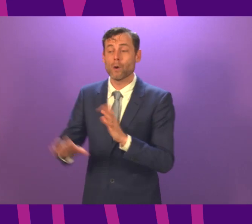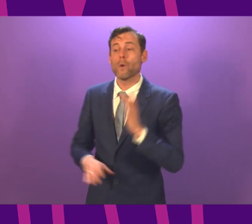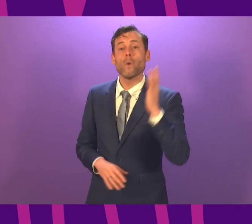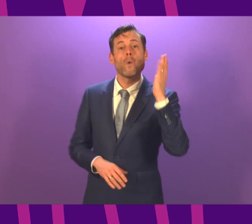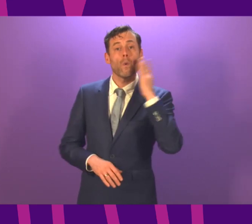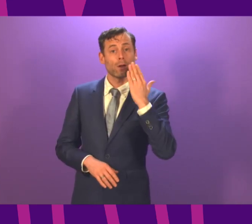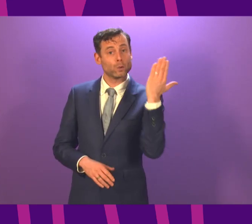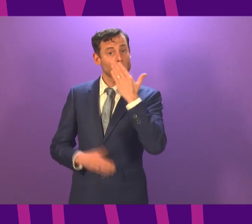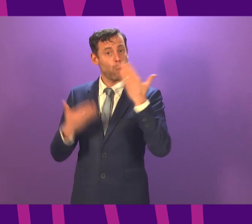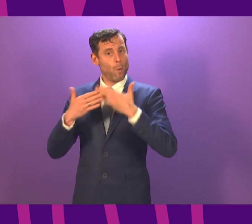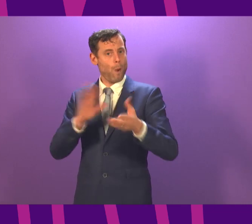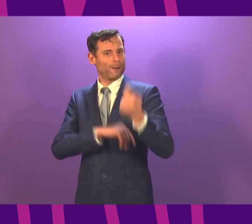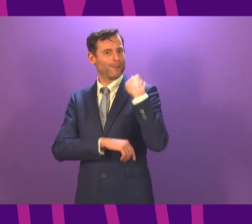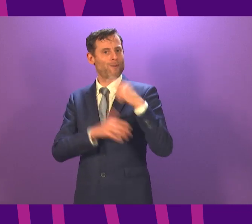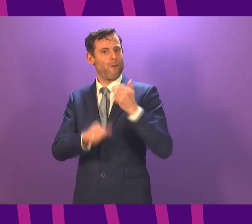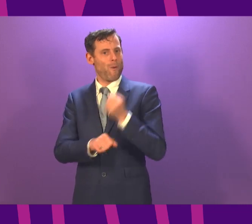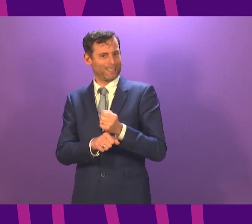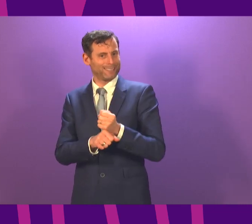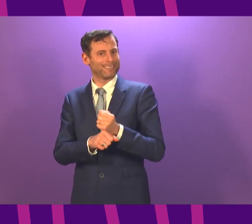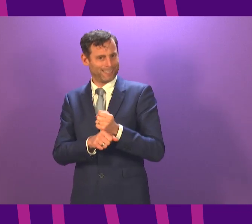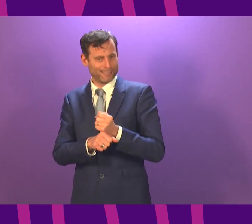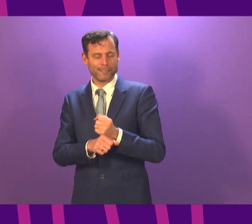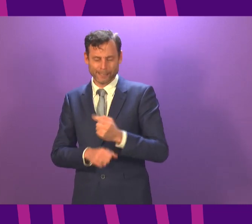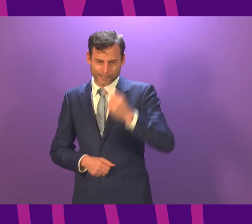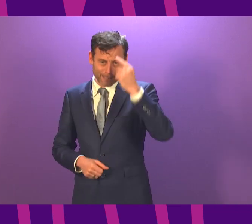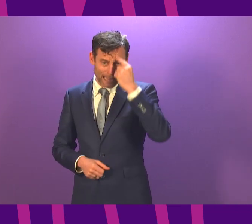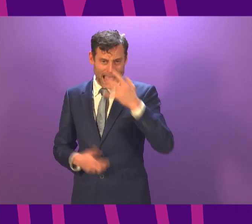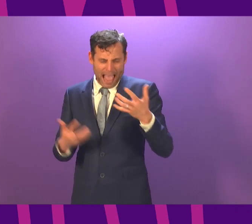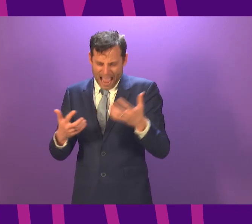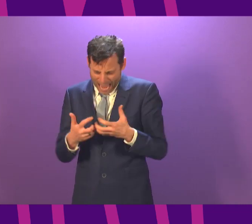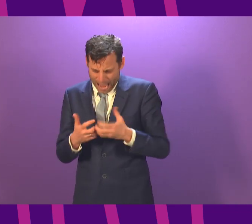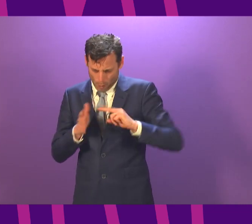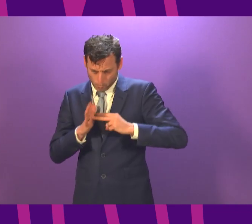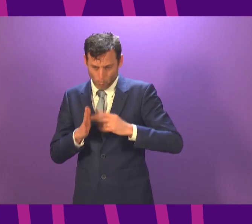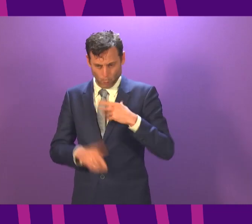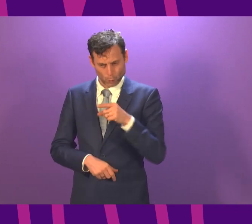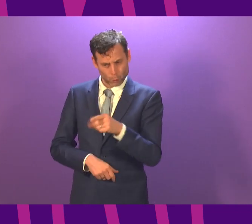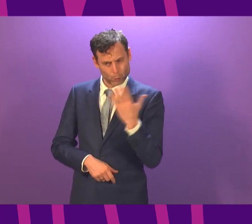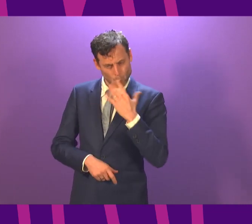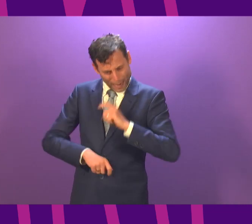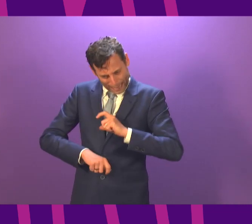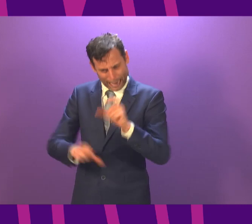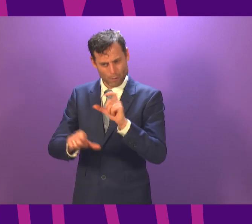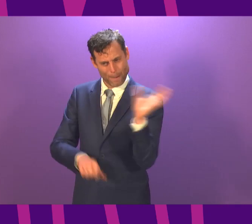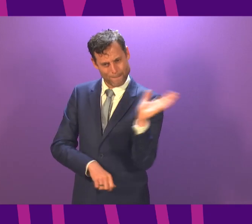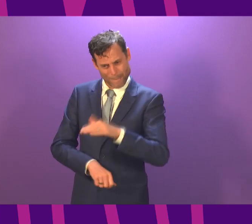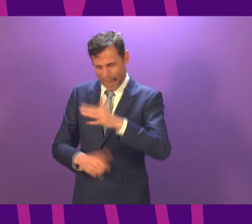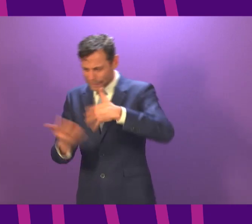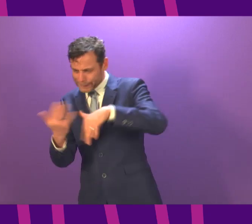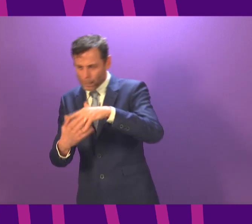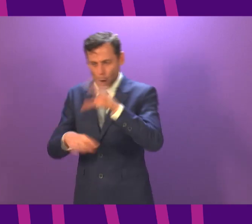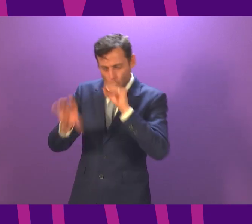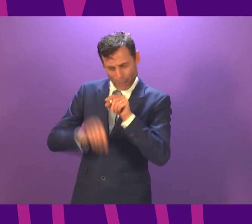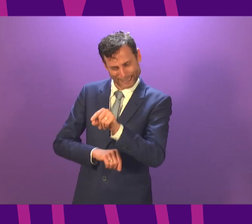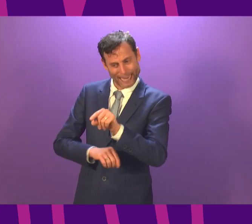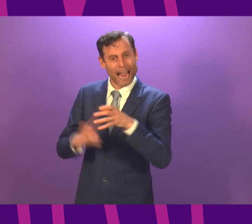schools reopened in August to now to keep schools open. That has been contentious at times, and legitimate concerns have been raised. But I have, at